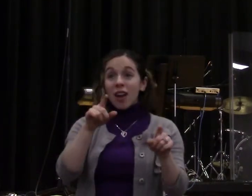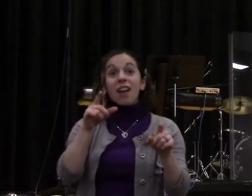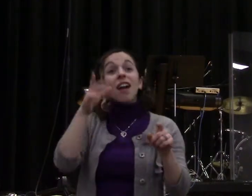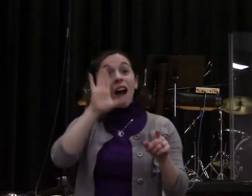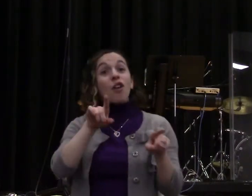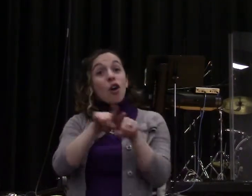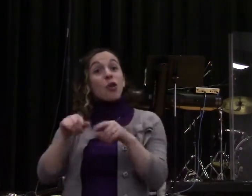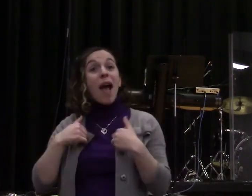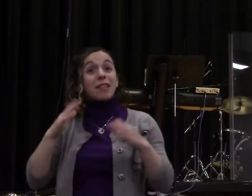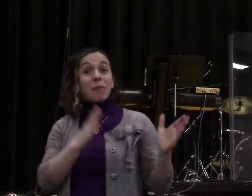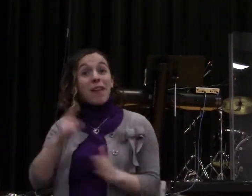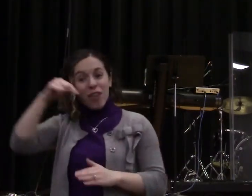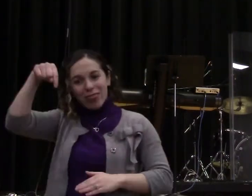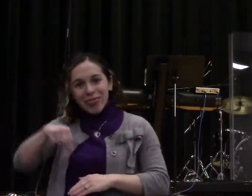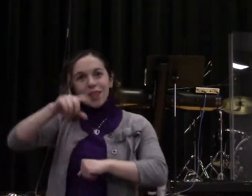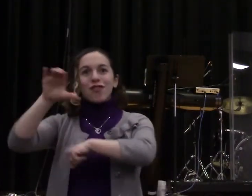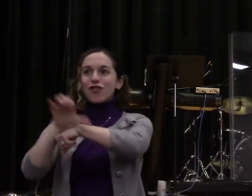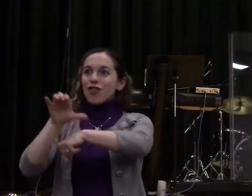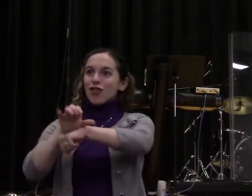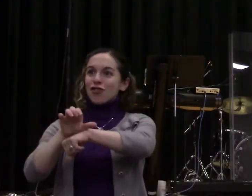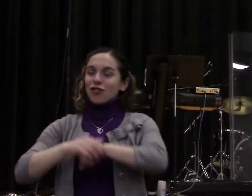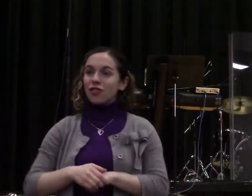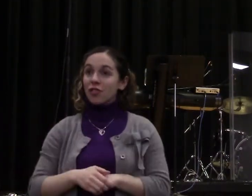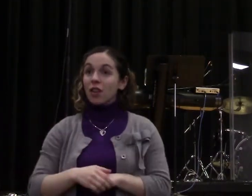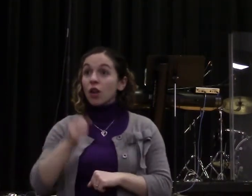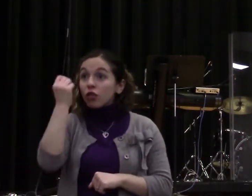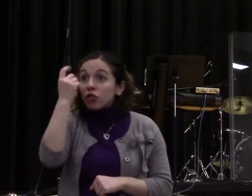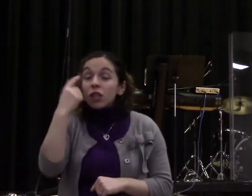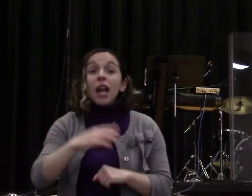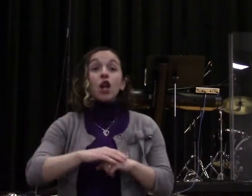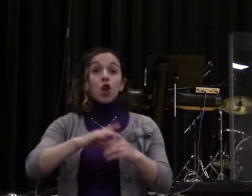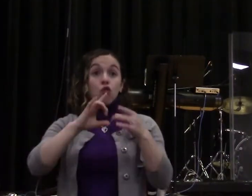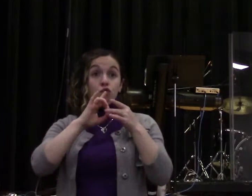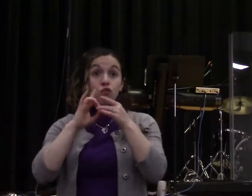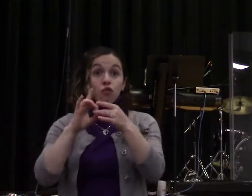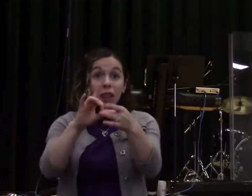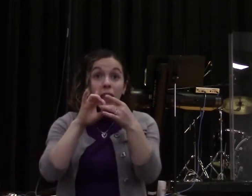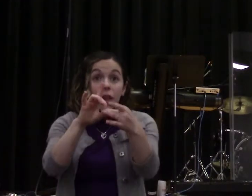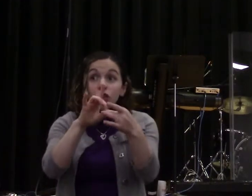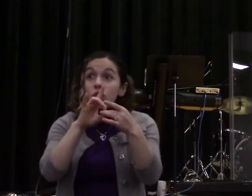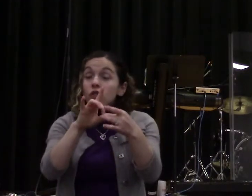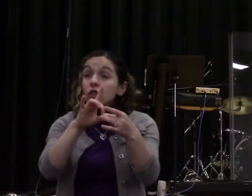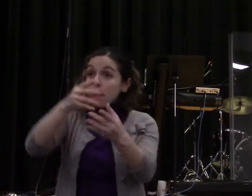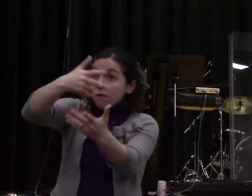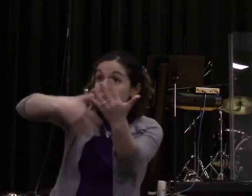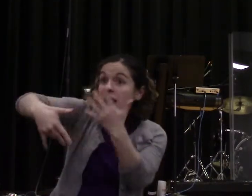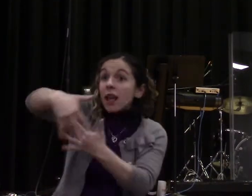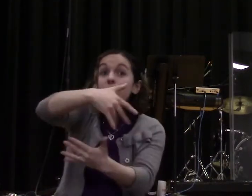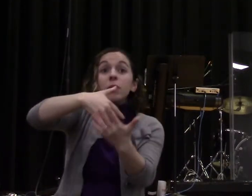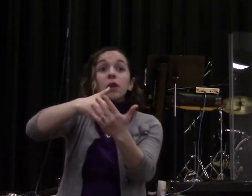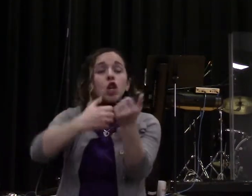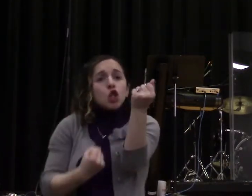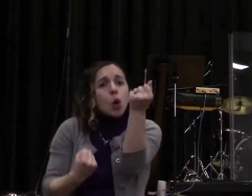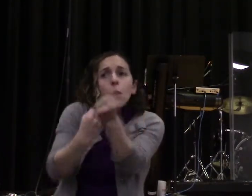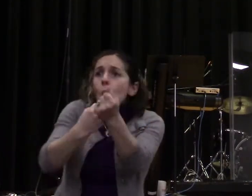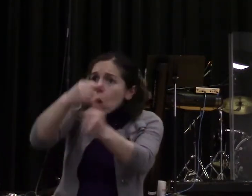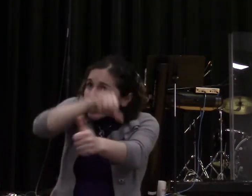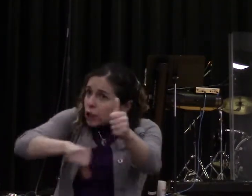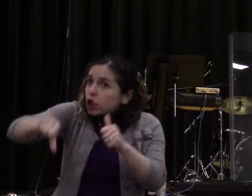clearly, relationships, fellowship, knowing, caring, brotherhood, dwelling together in unity,